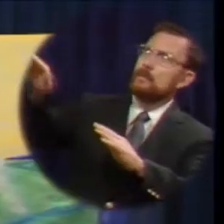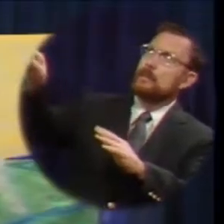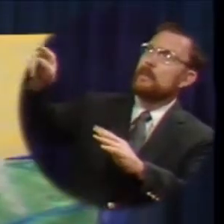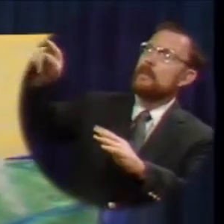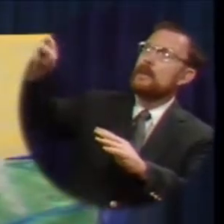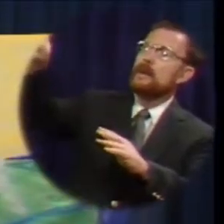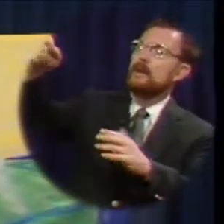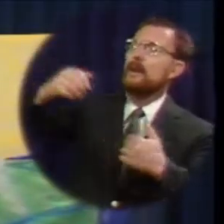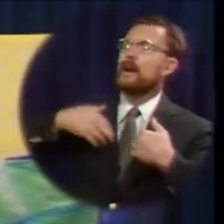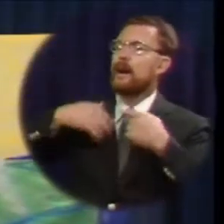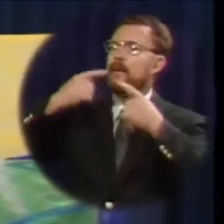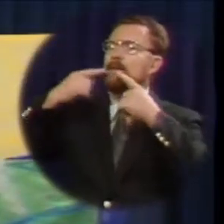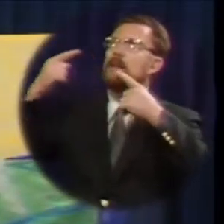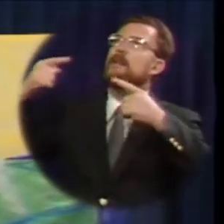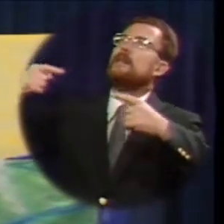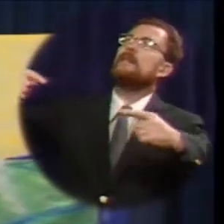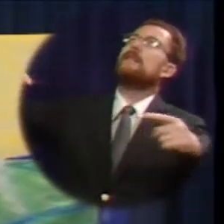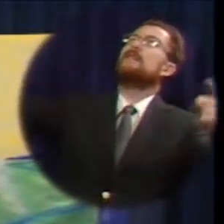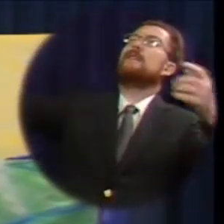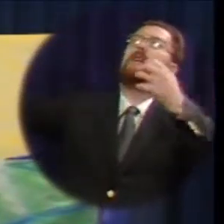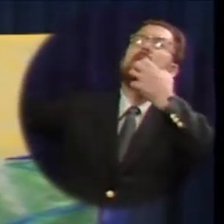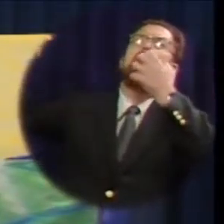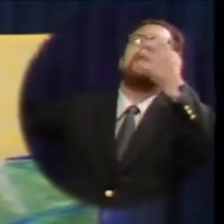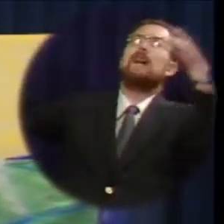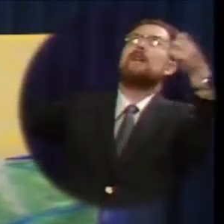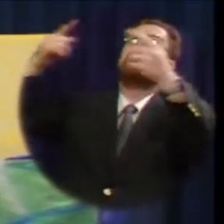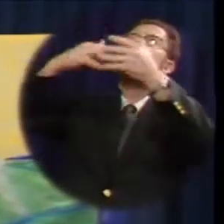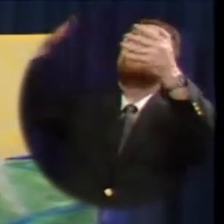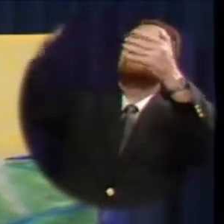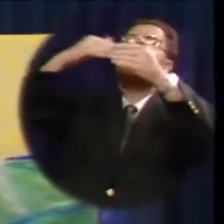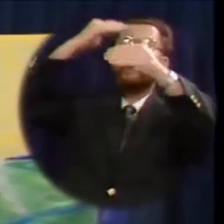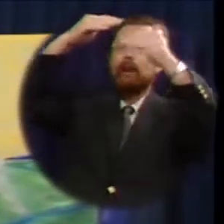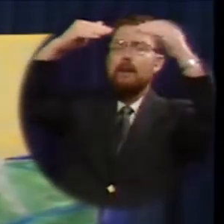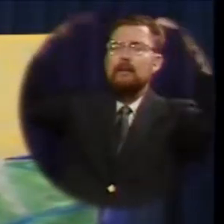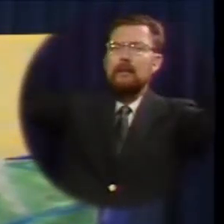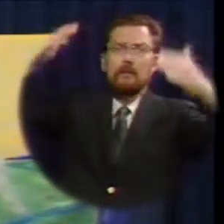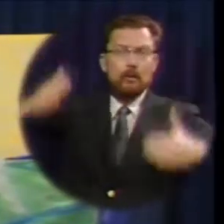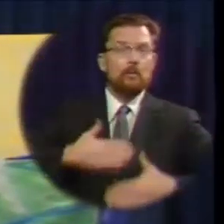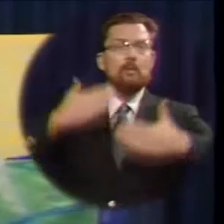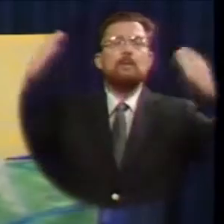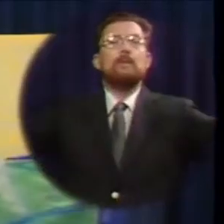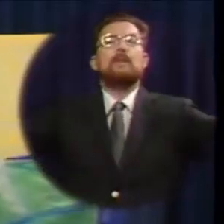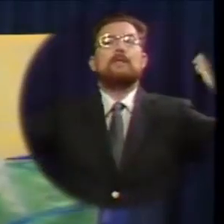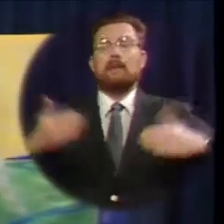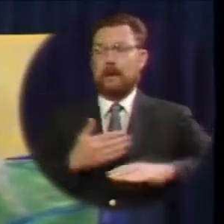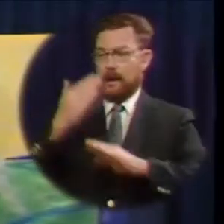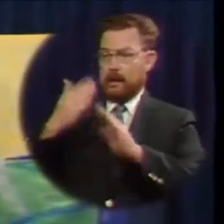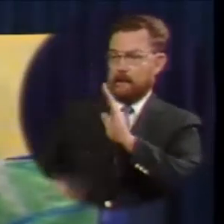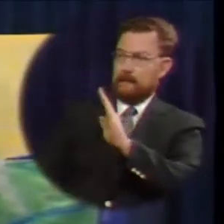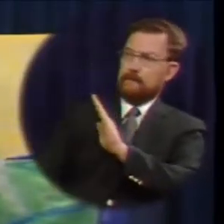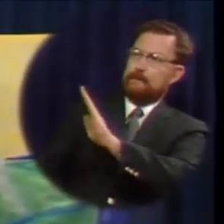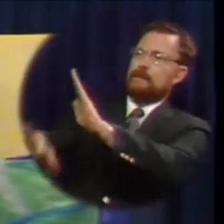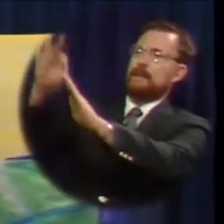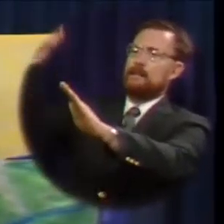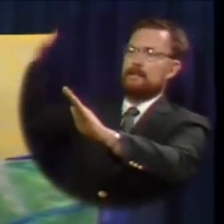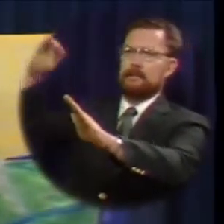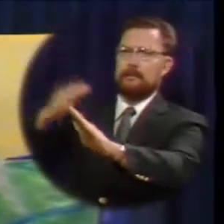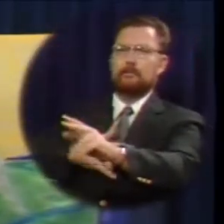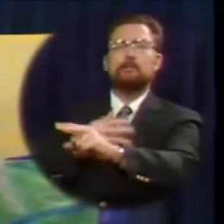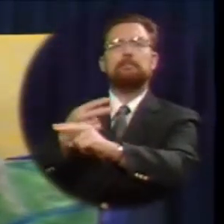arose a glad cry to the gate of heaven rejoice I have found my sheep and the